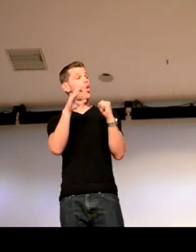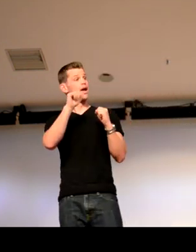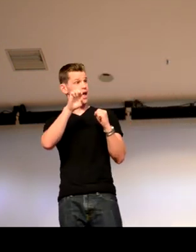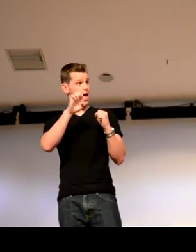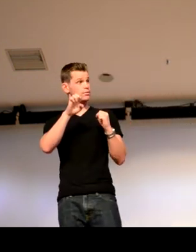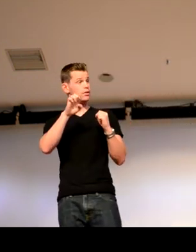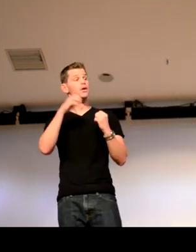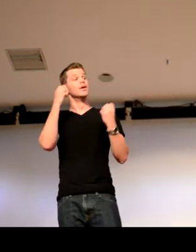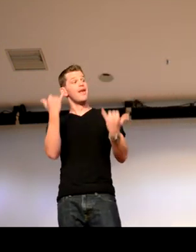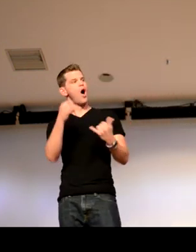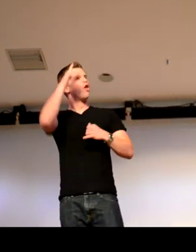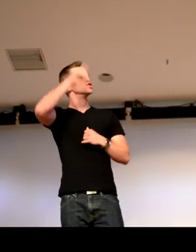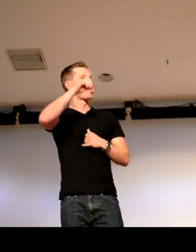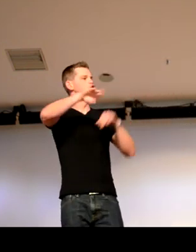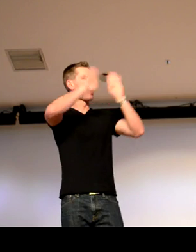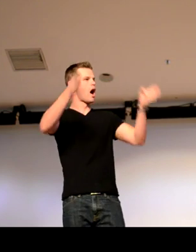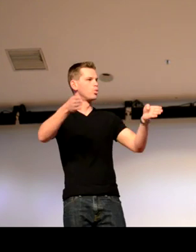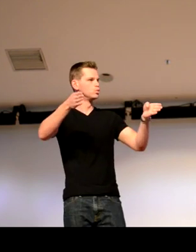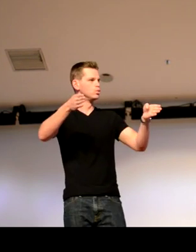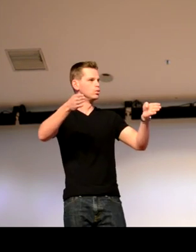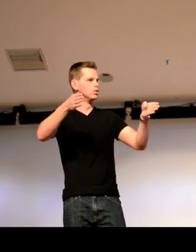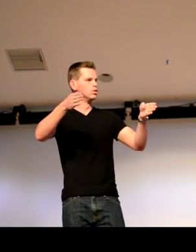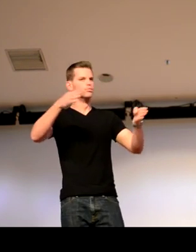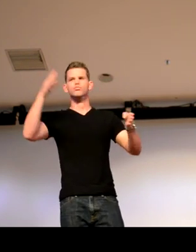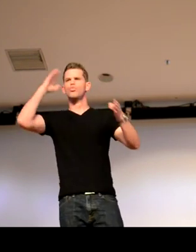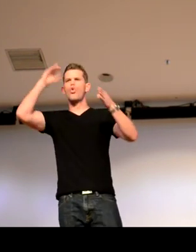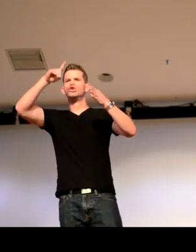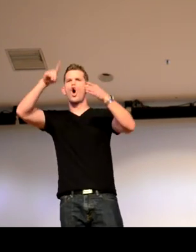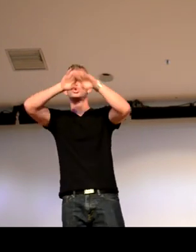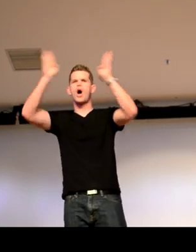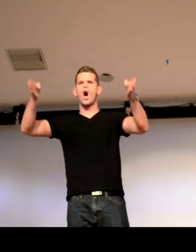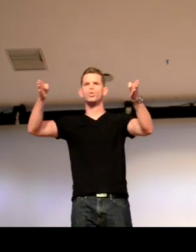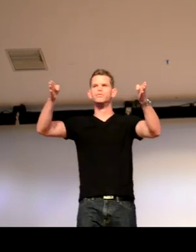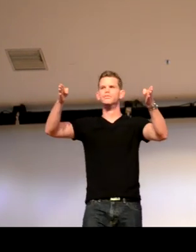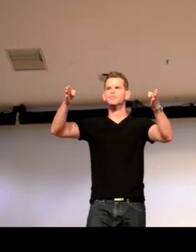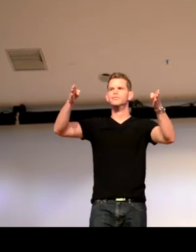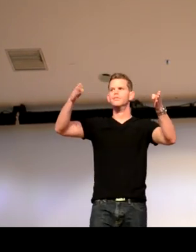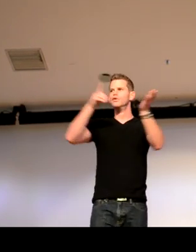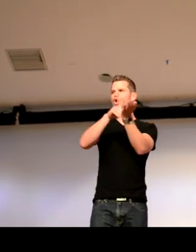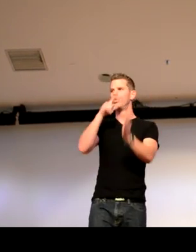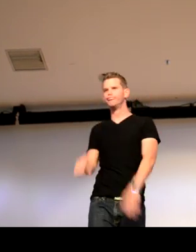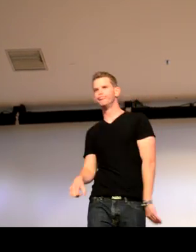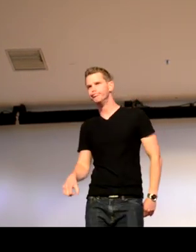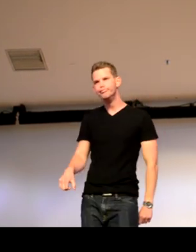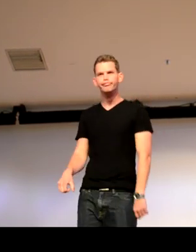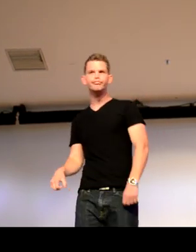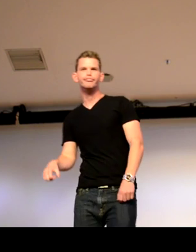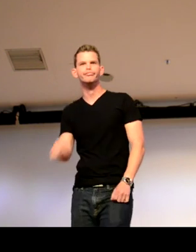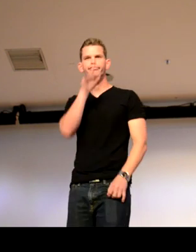in one already. So, Cold Case, that kind of led to House. You know Dr. House? You know Dr.